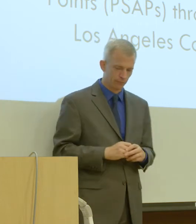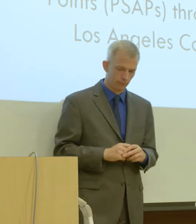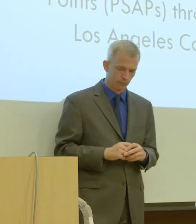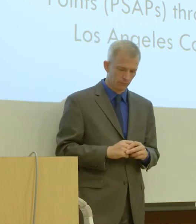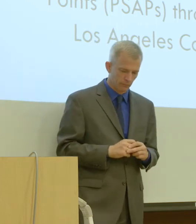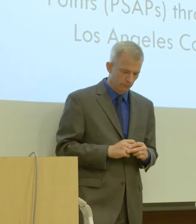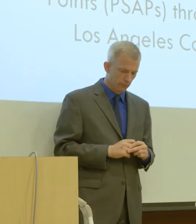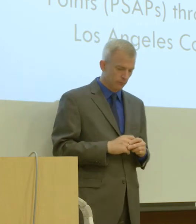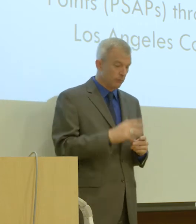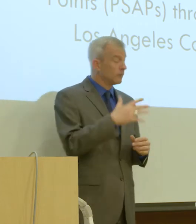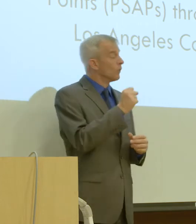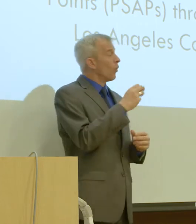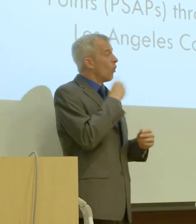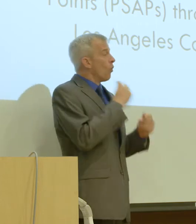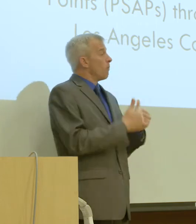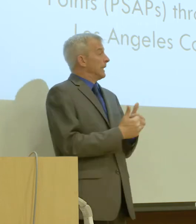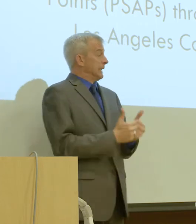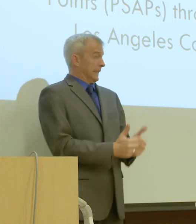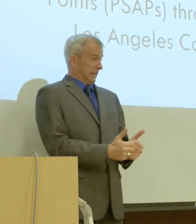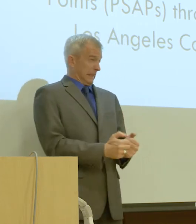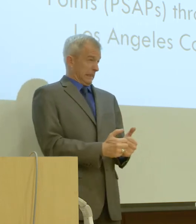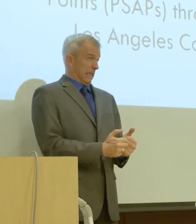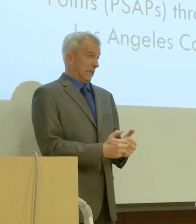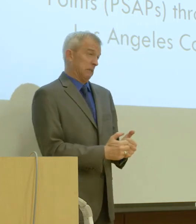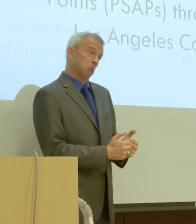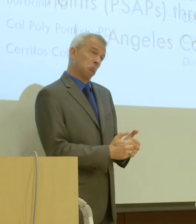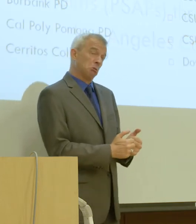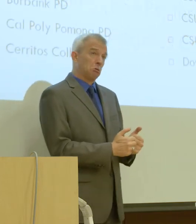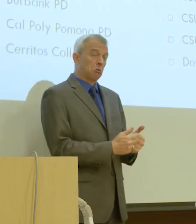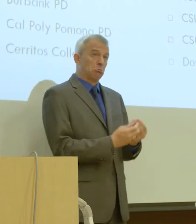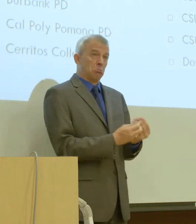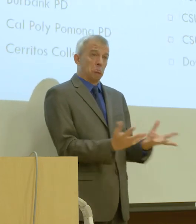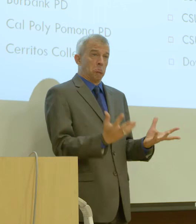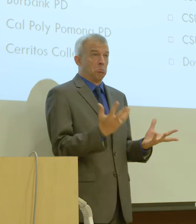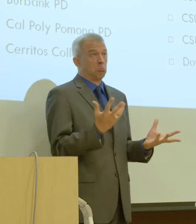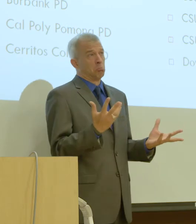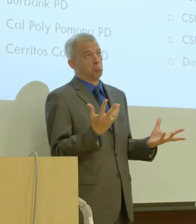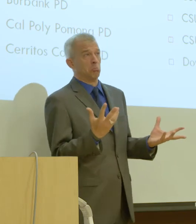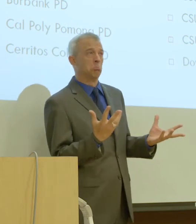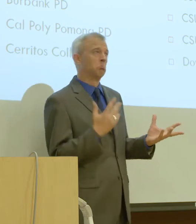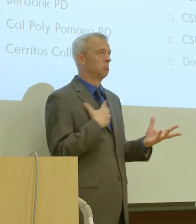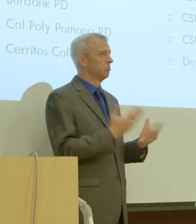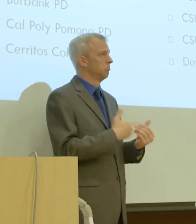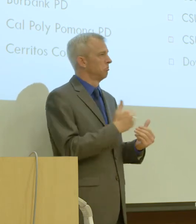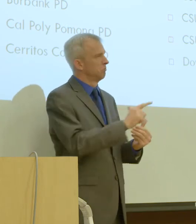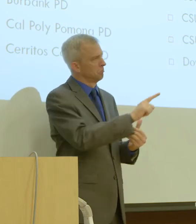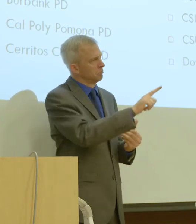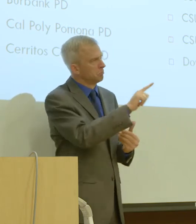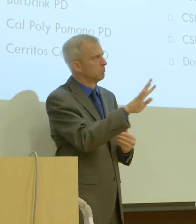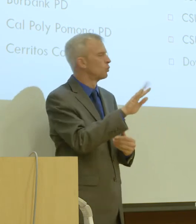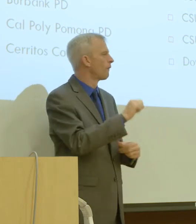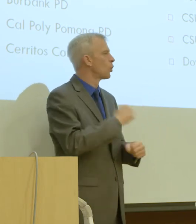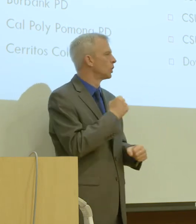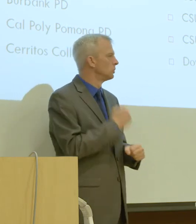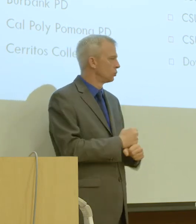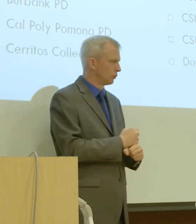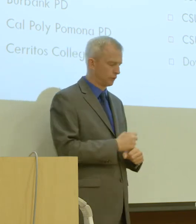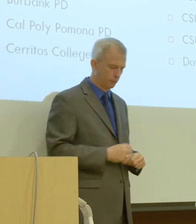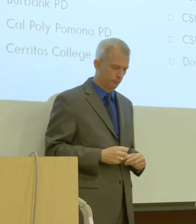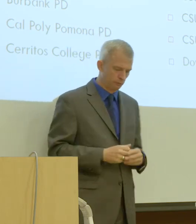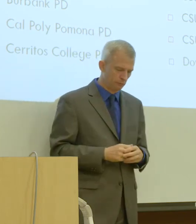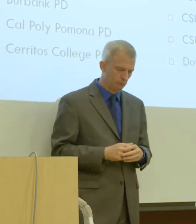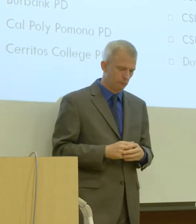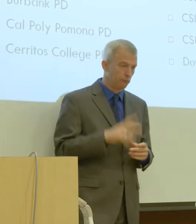So text has been out now for nearly 24 years, and it is a